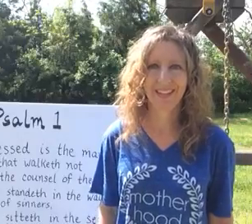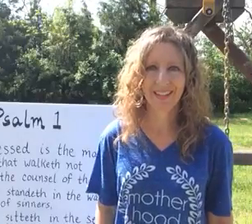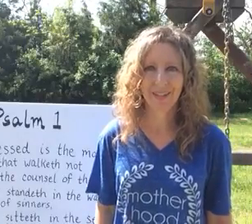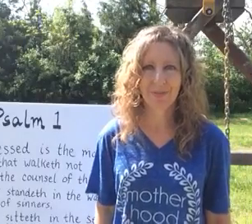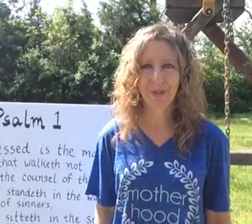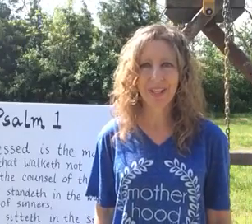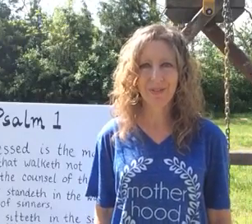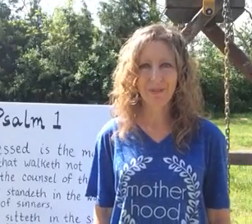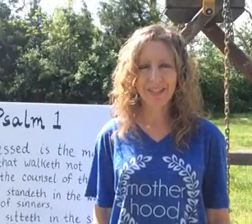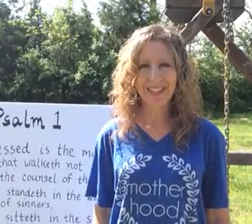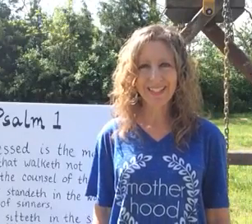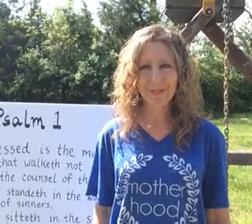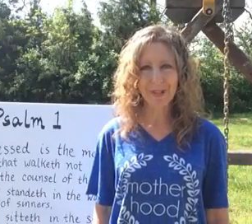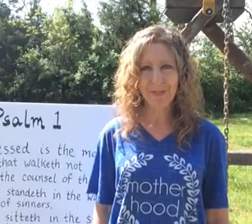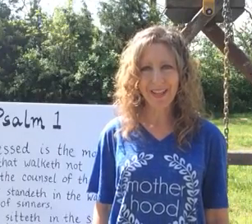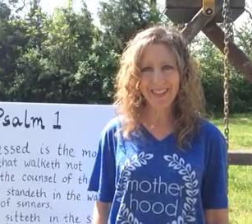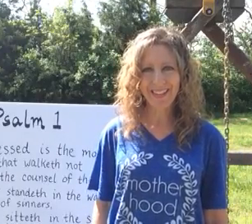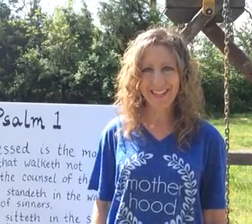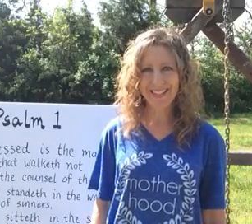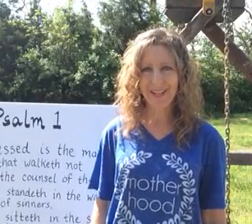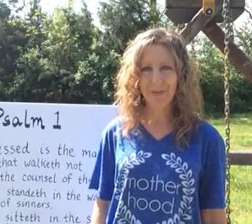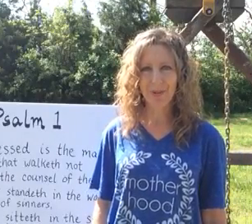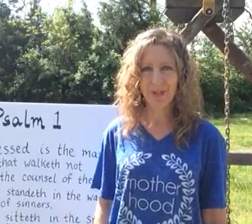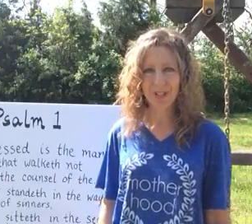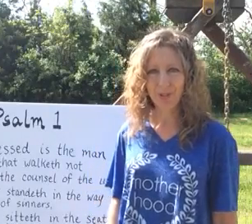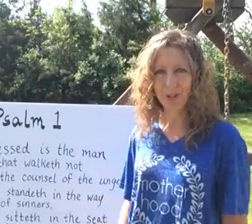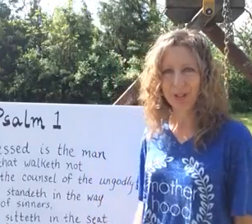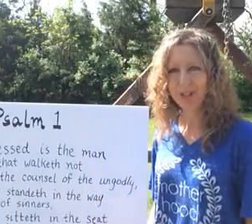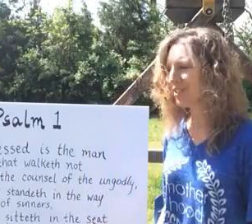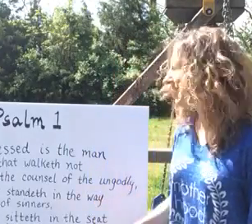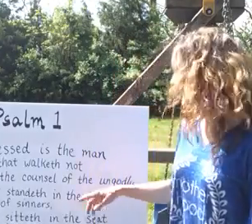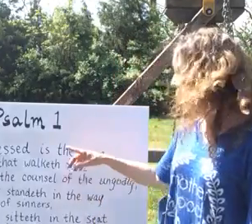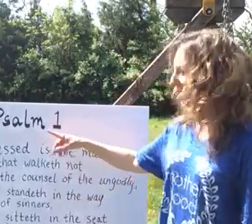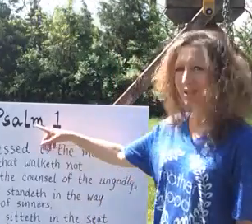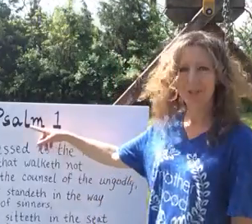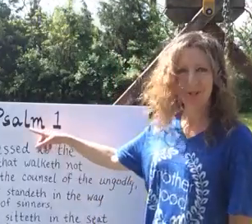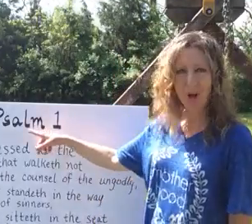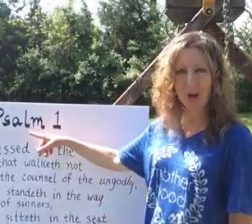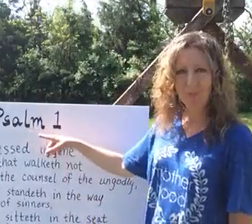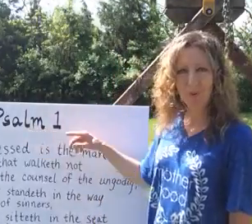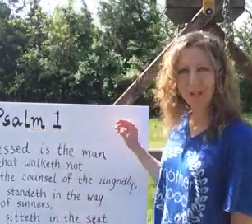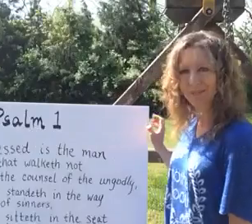Good morning, everybody. It's Miss Beth, and today we're going to learn Psalm 1.